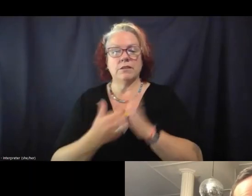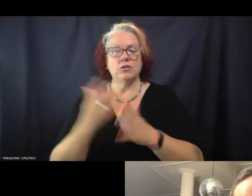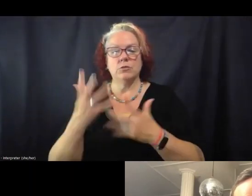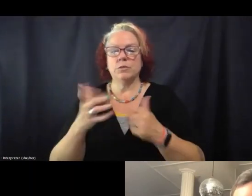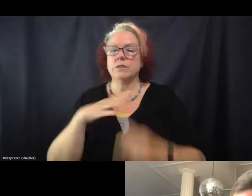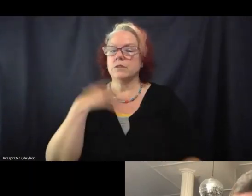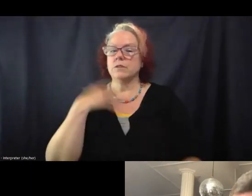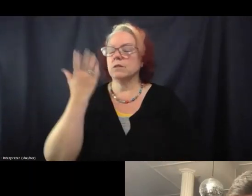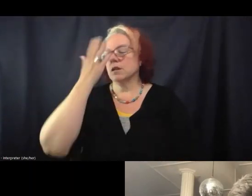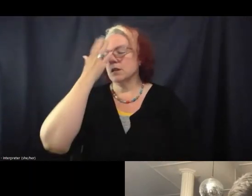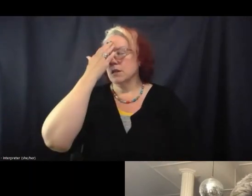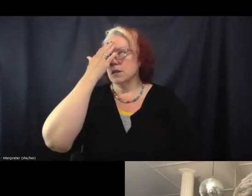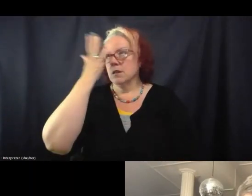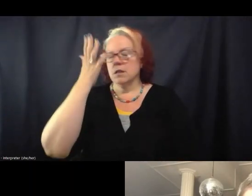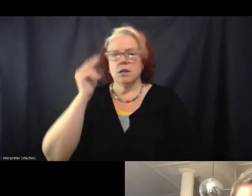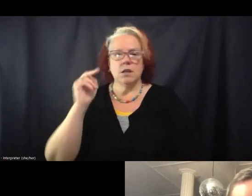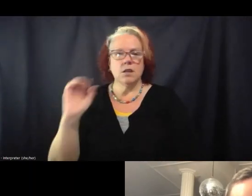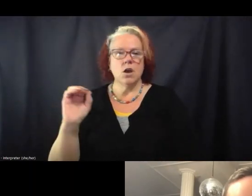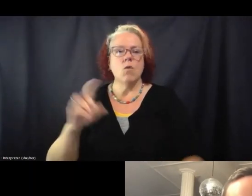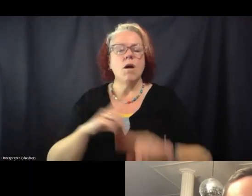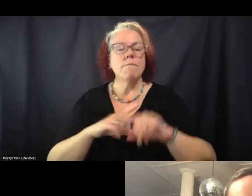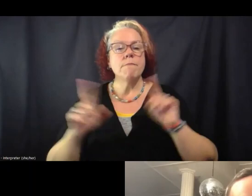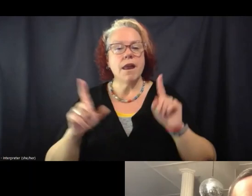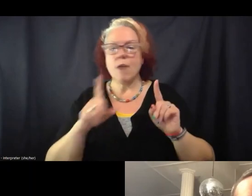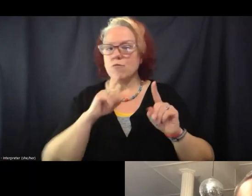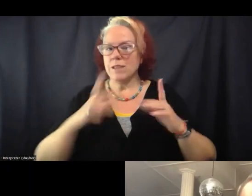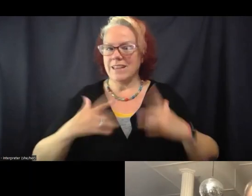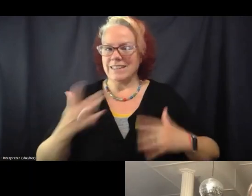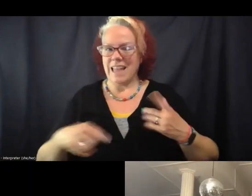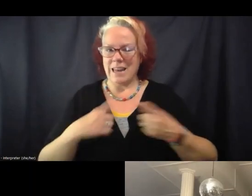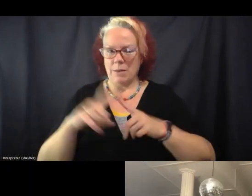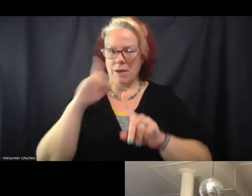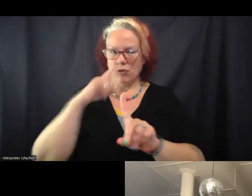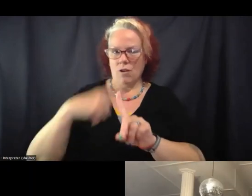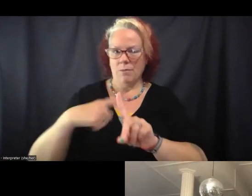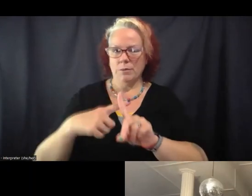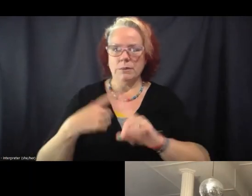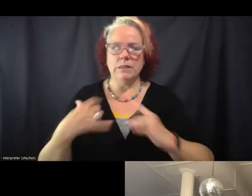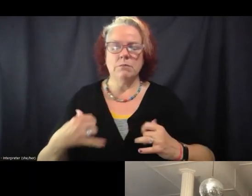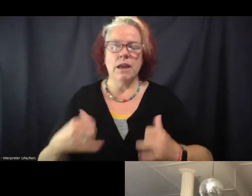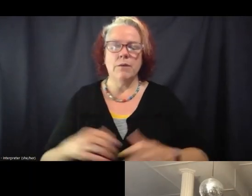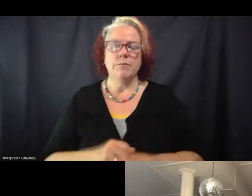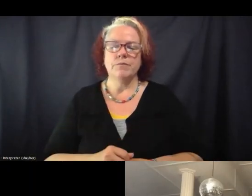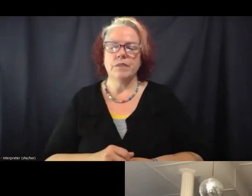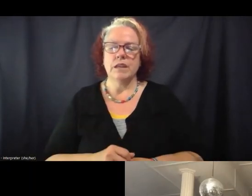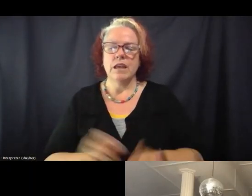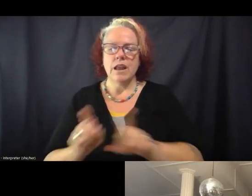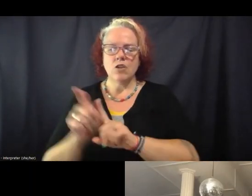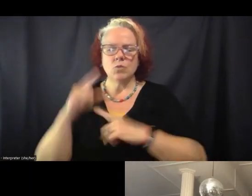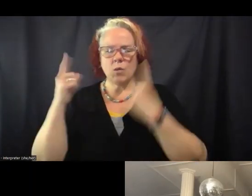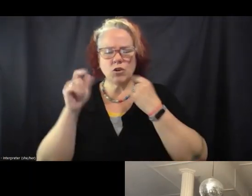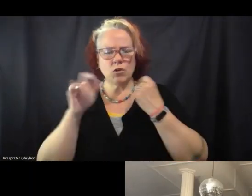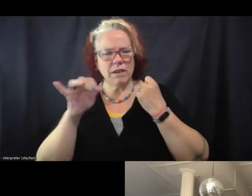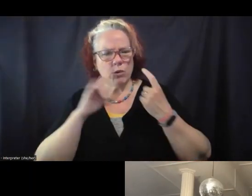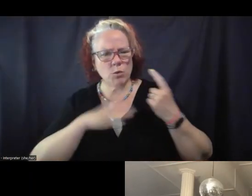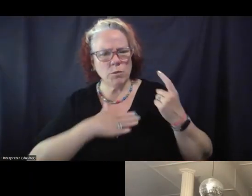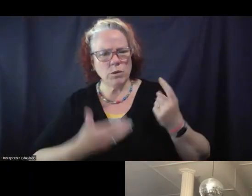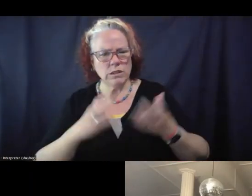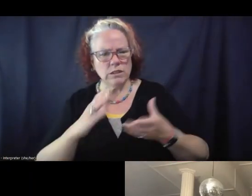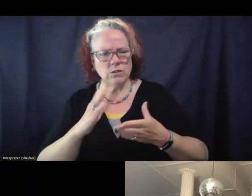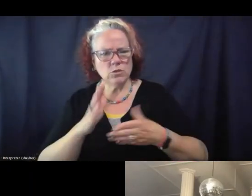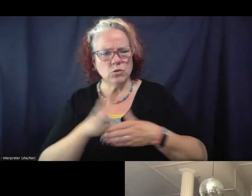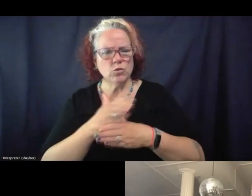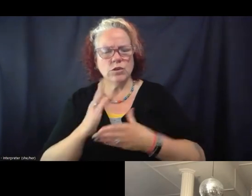right? So I'm really, really excited about that. And I just wonder if you would be willing to share some of the